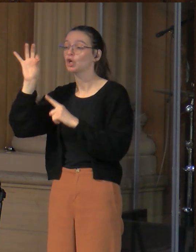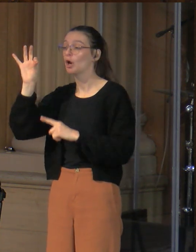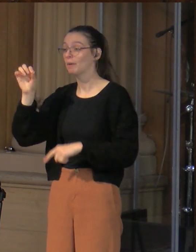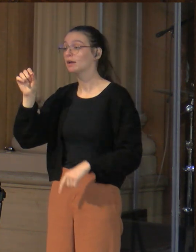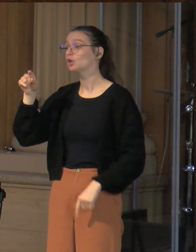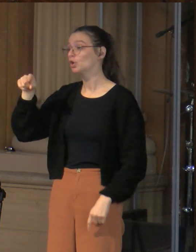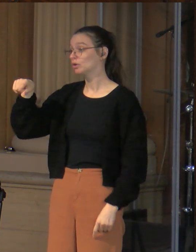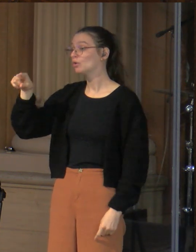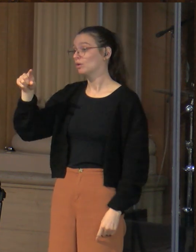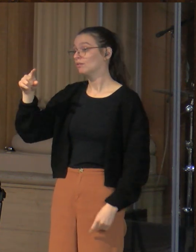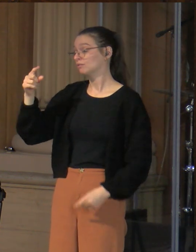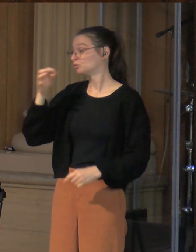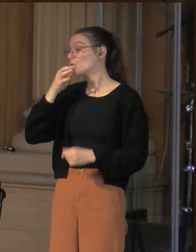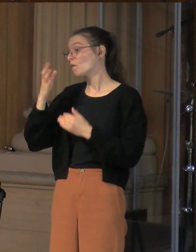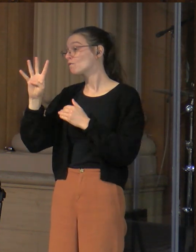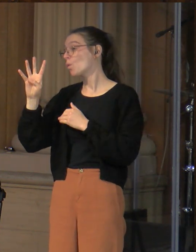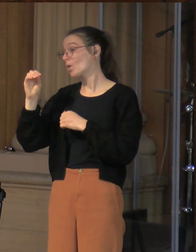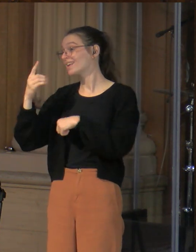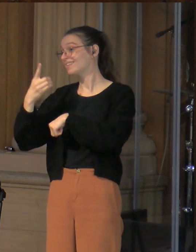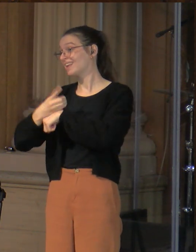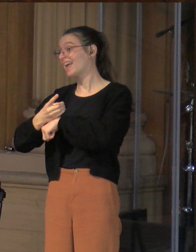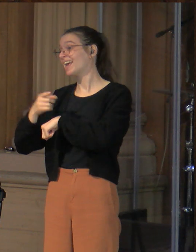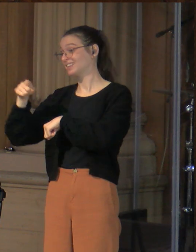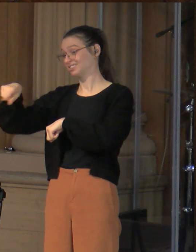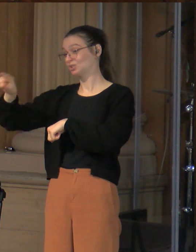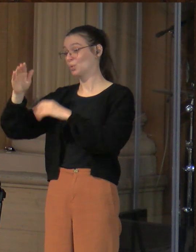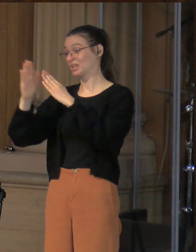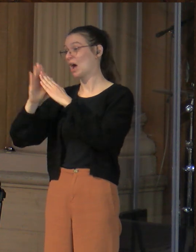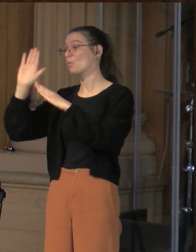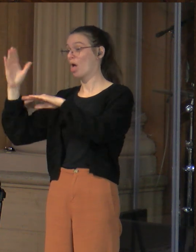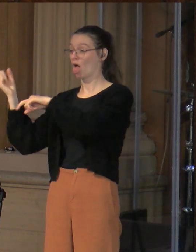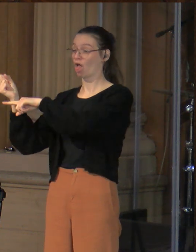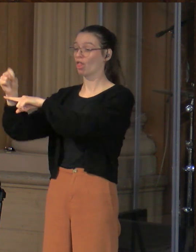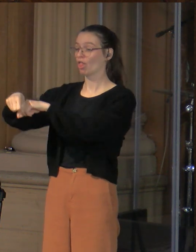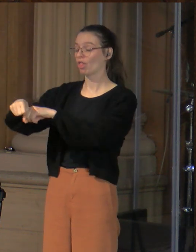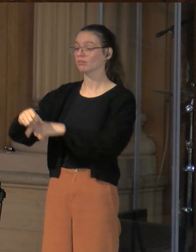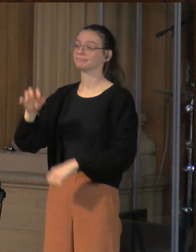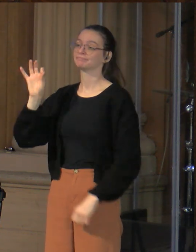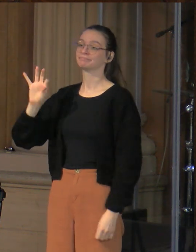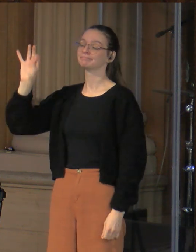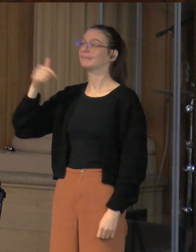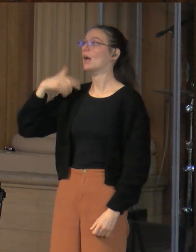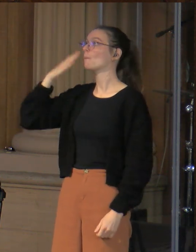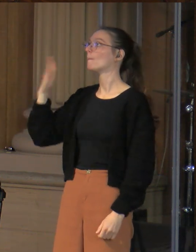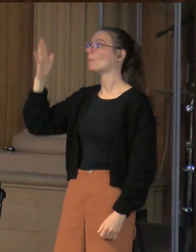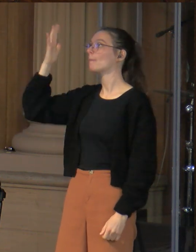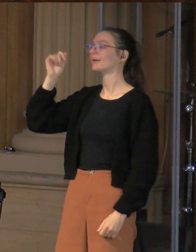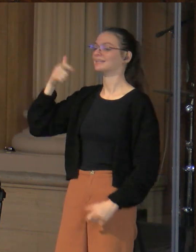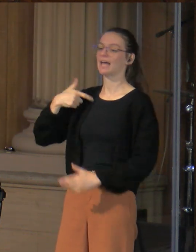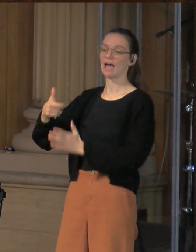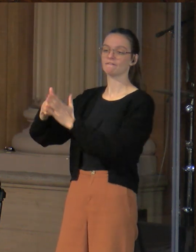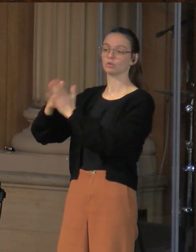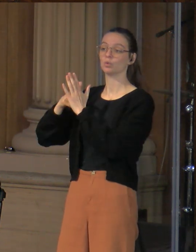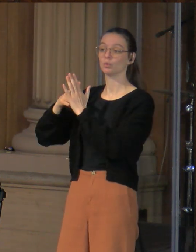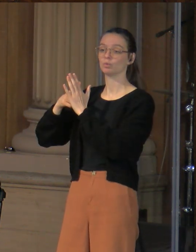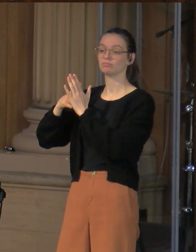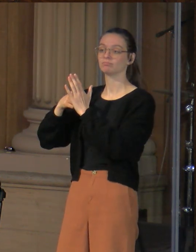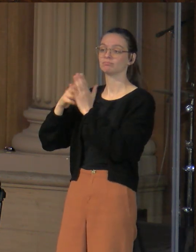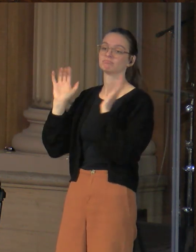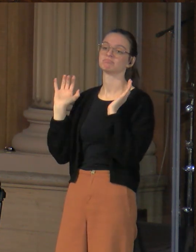40 days in Nineveh will be overthrown. I'm going to check the box. I'm going to obey. I'm going to do it because I have to do it because otherwise I don't want to mess with another fish. So he